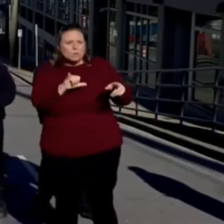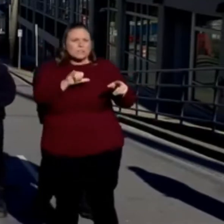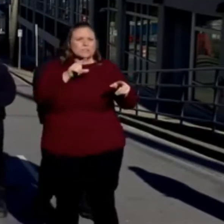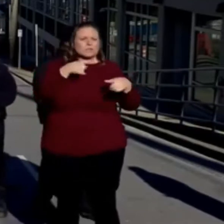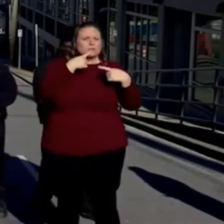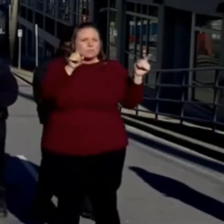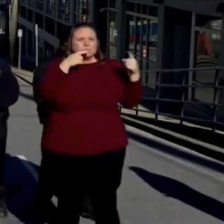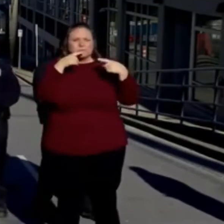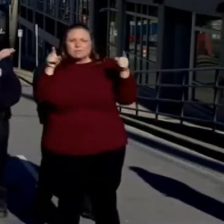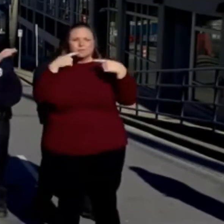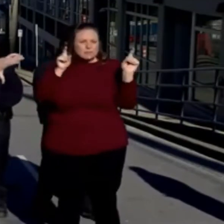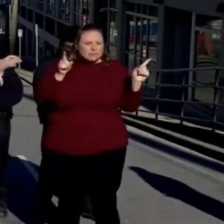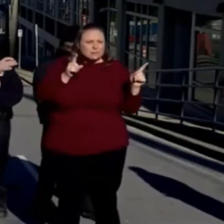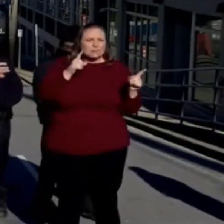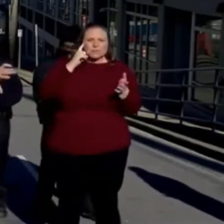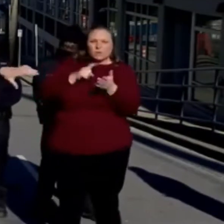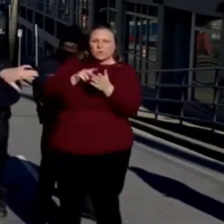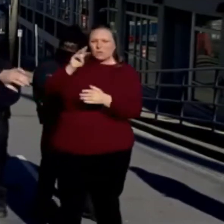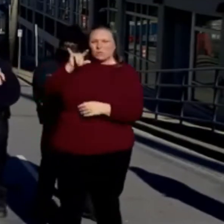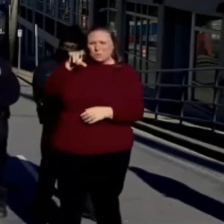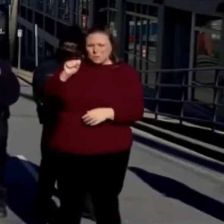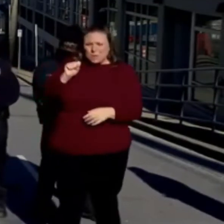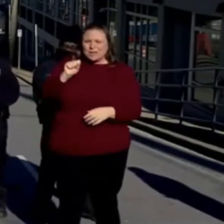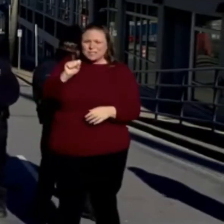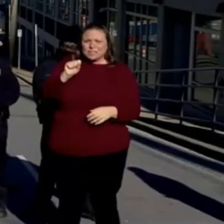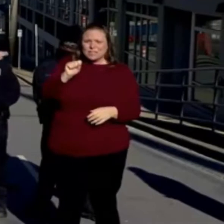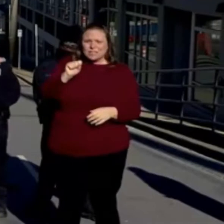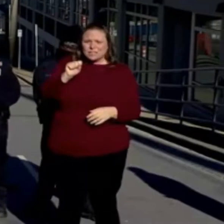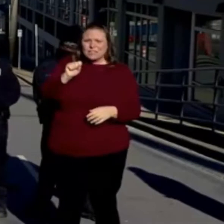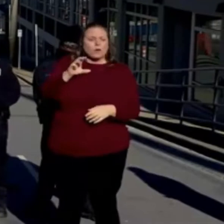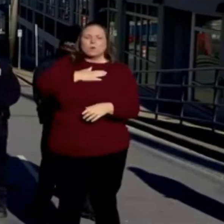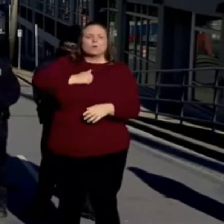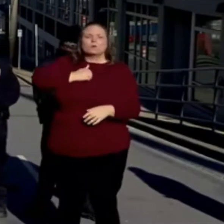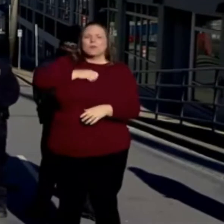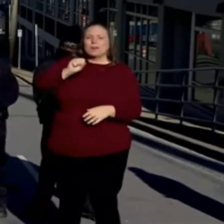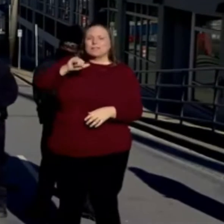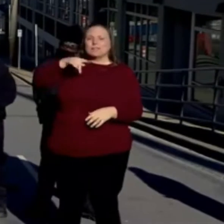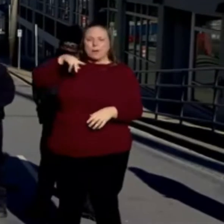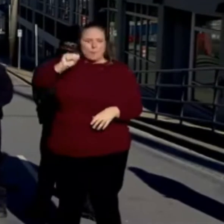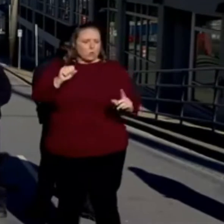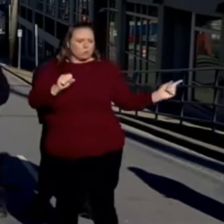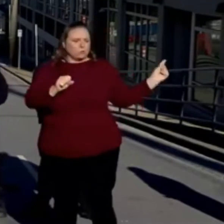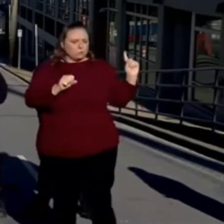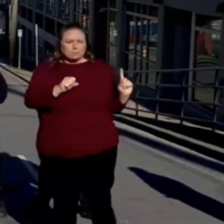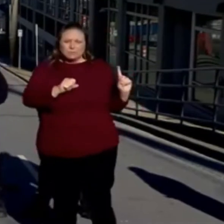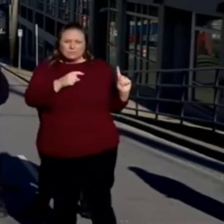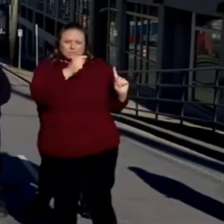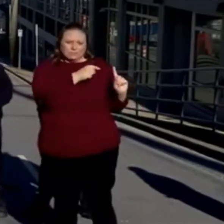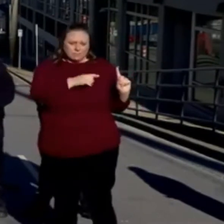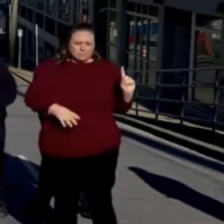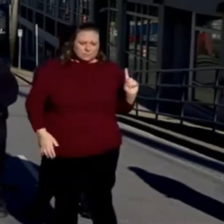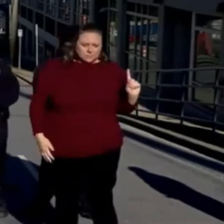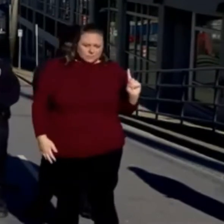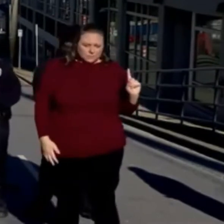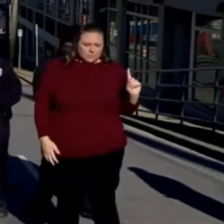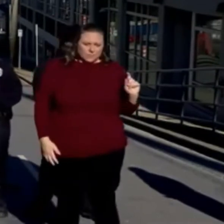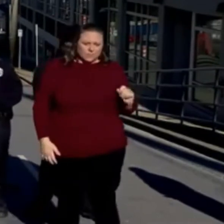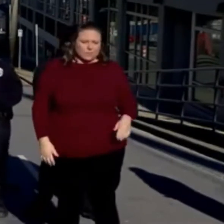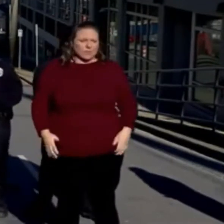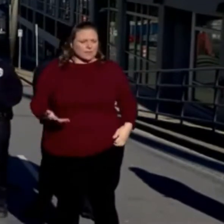radio traffic, and I noticed Officer Wells to my left. At that point,